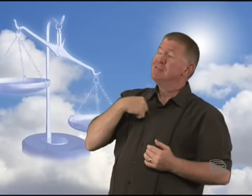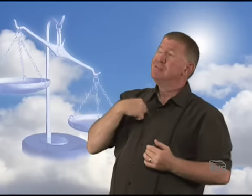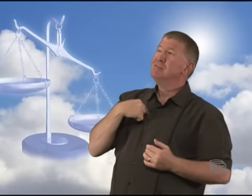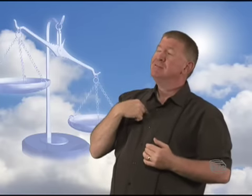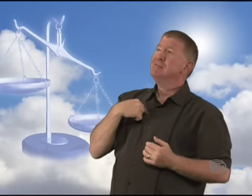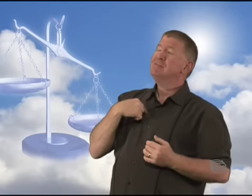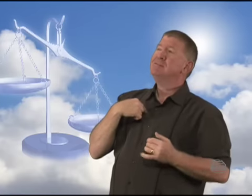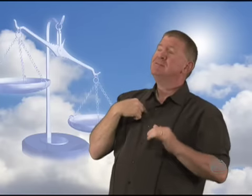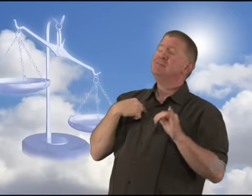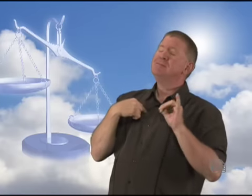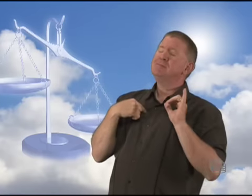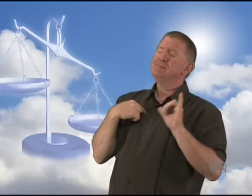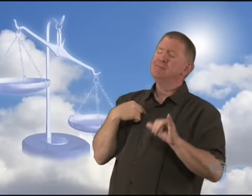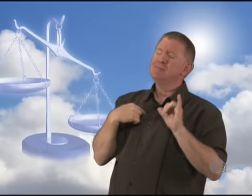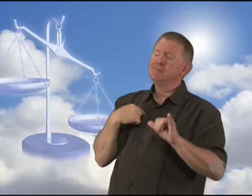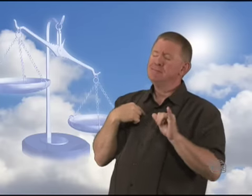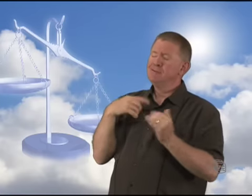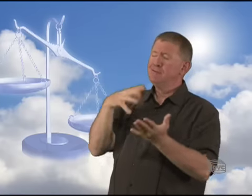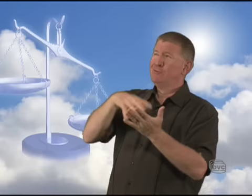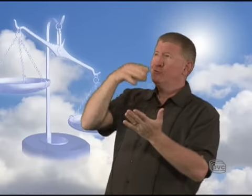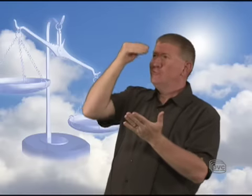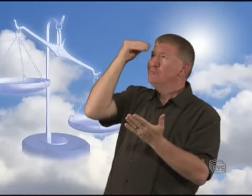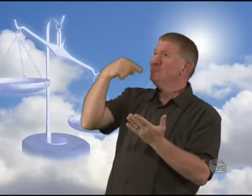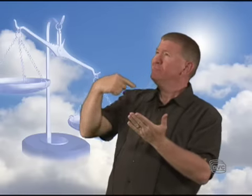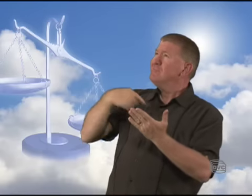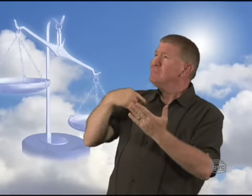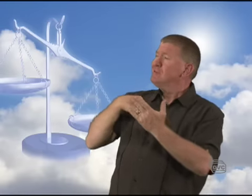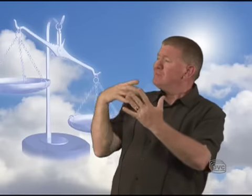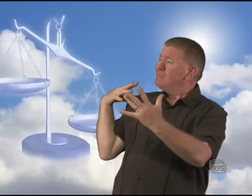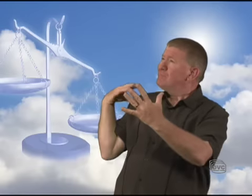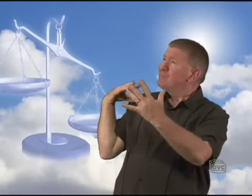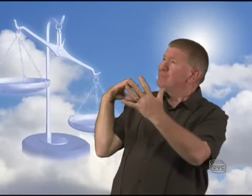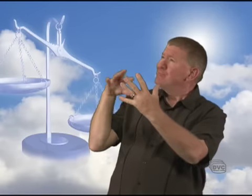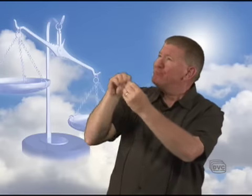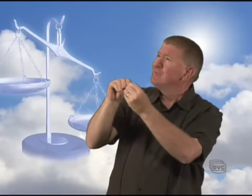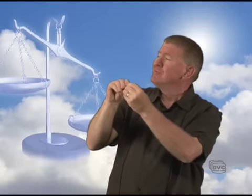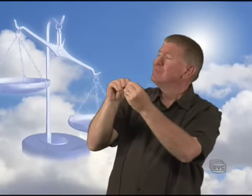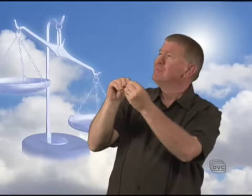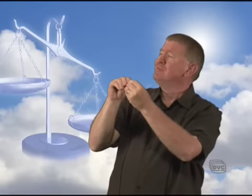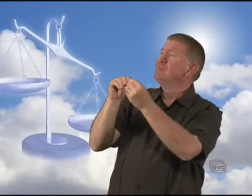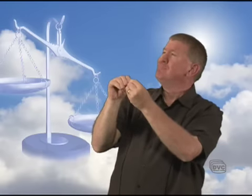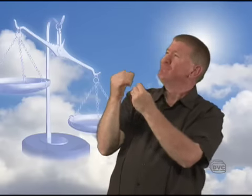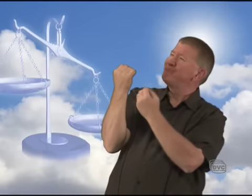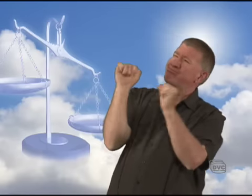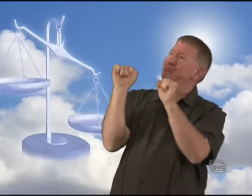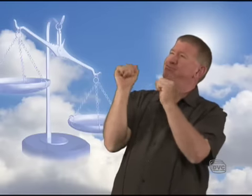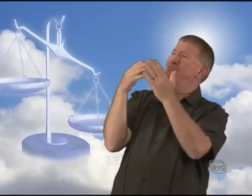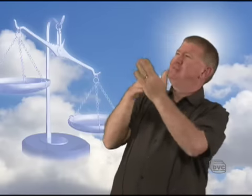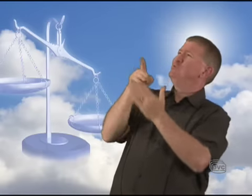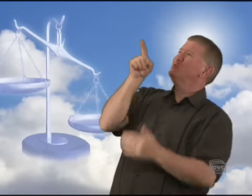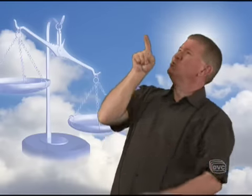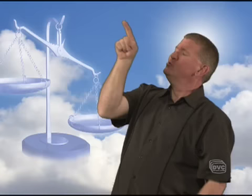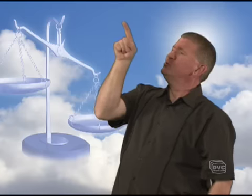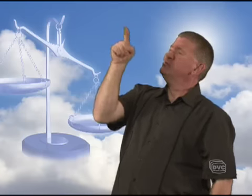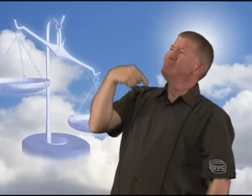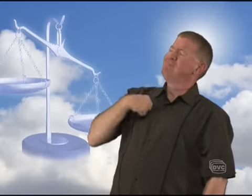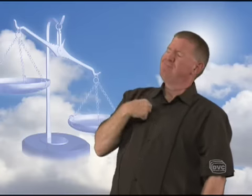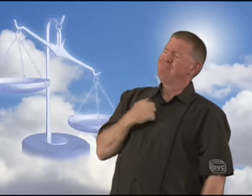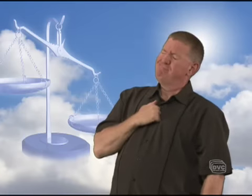it's me and I realize that all my life I've been rebelling against you and I'm so sorry.